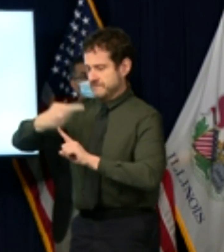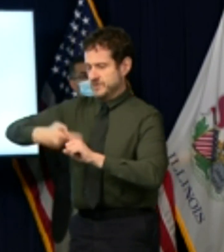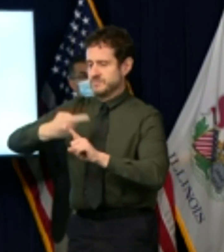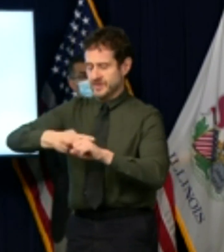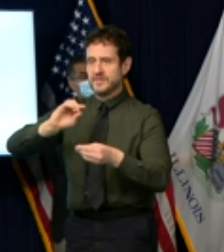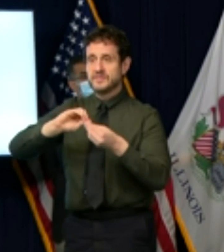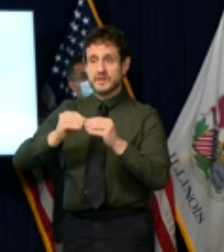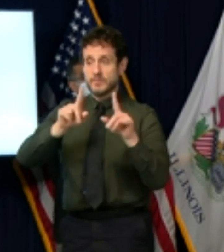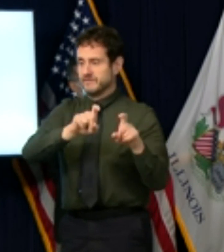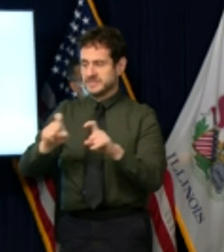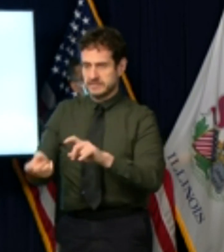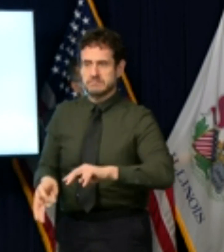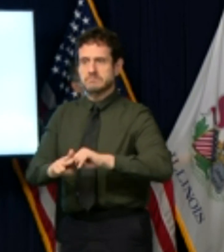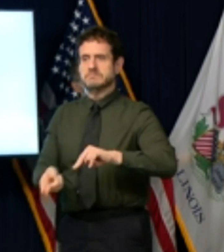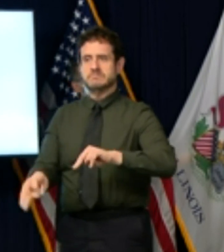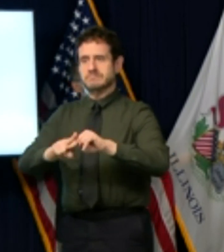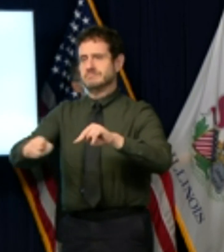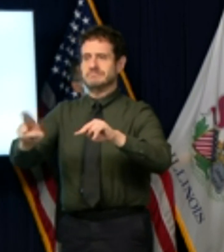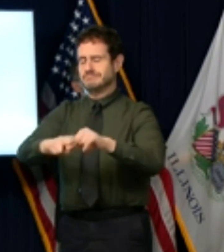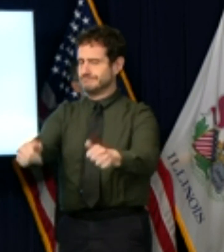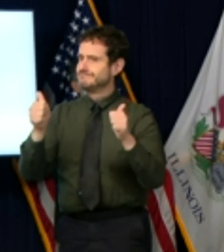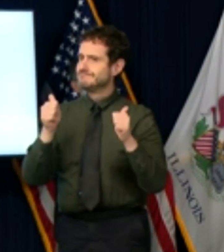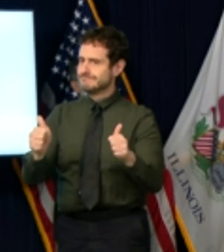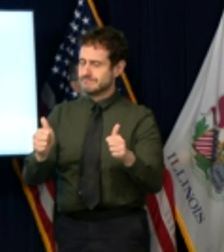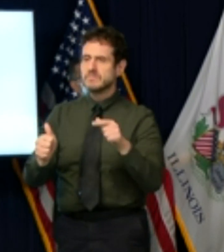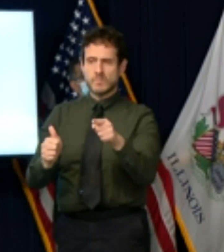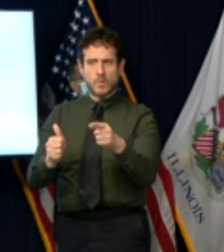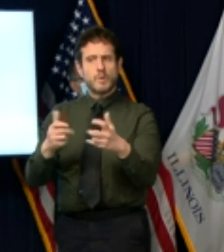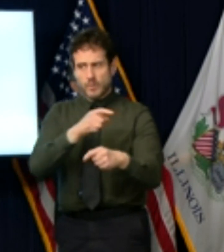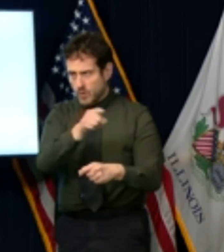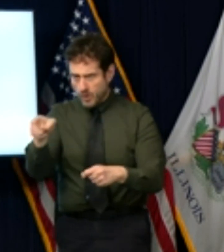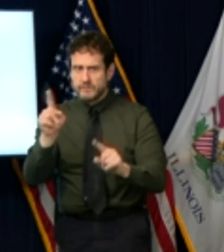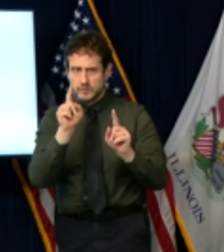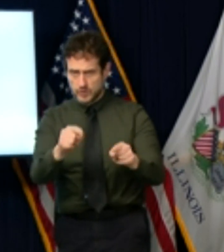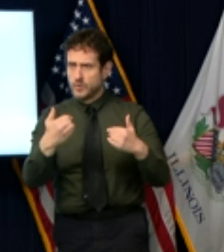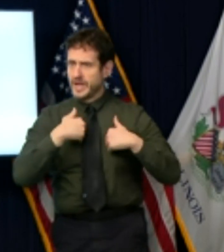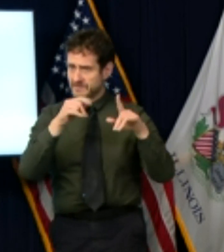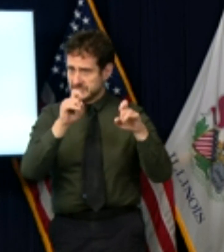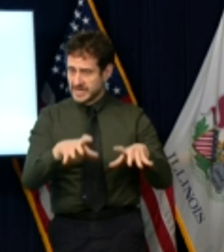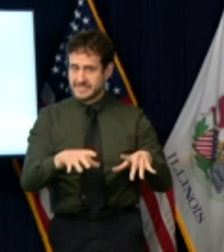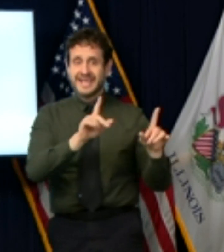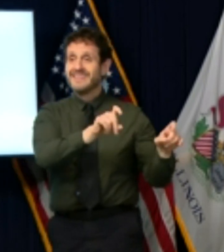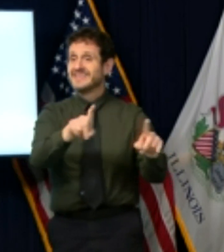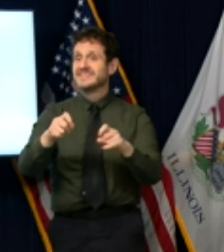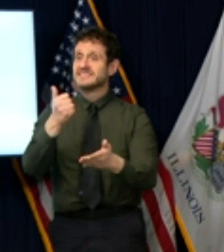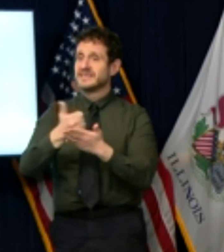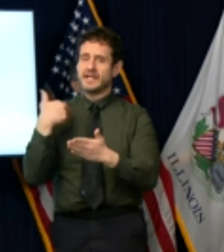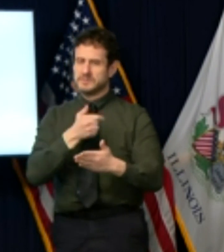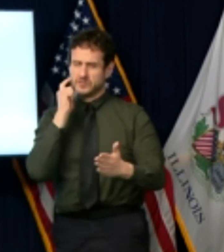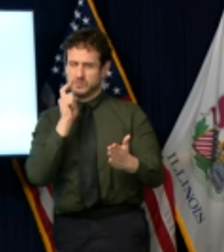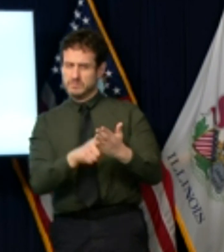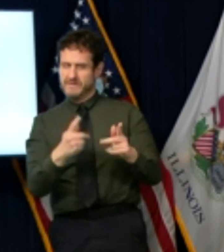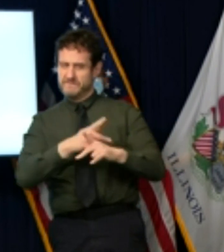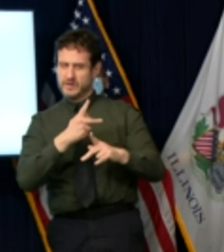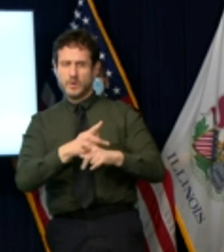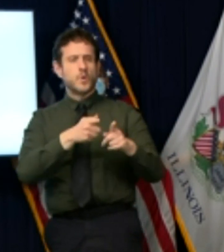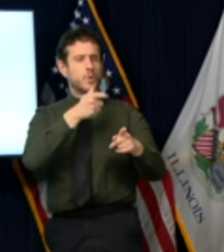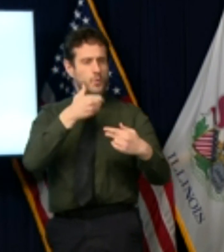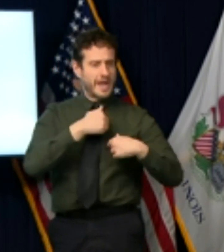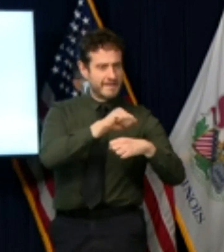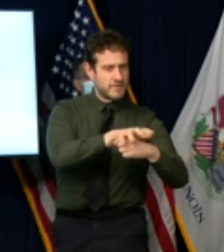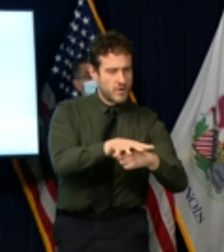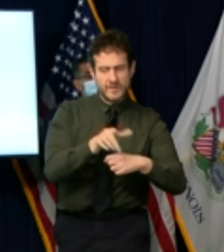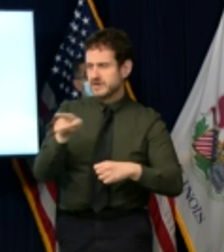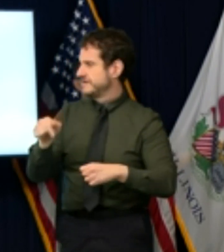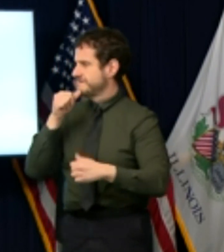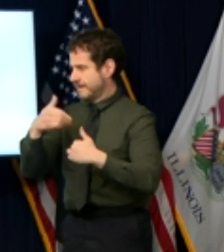great and i want to encourage everyone to continue to pursue testing it is through testing that we actually identify who has the virus and